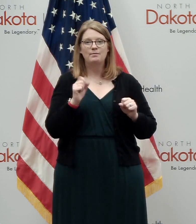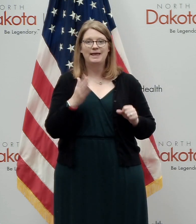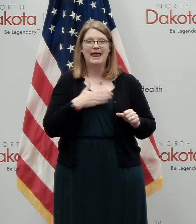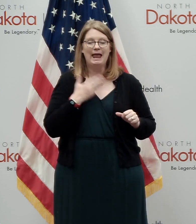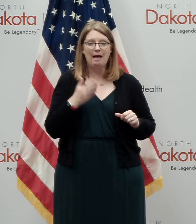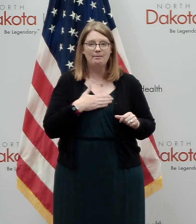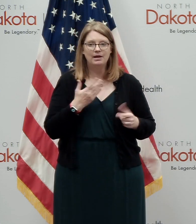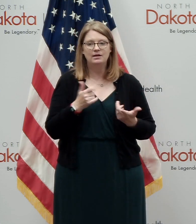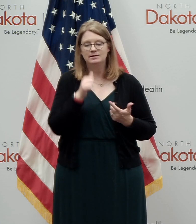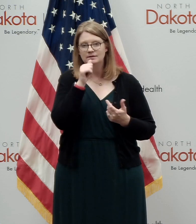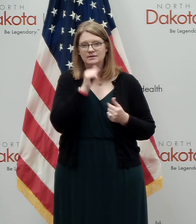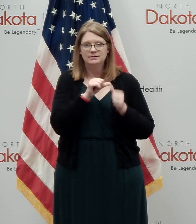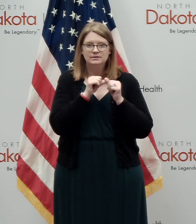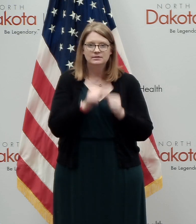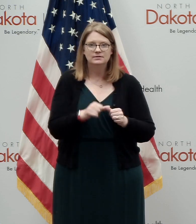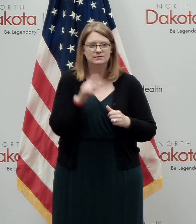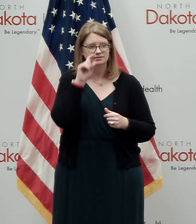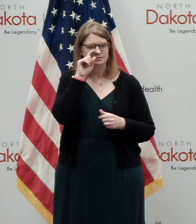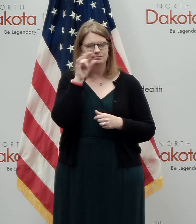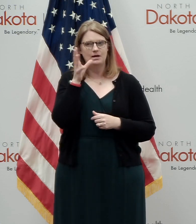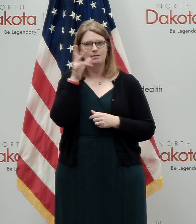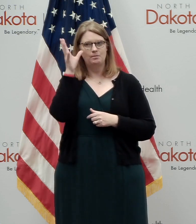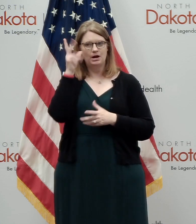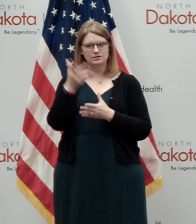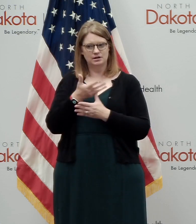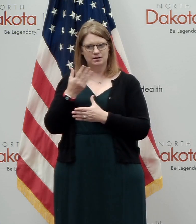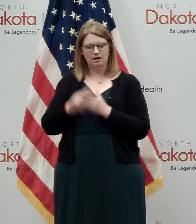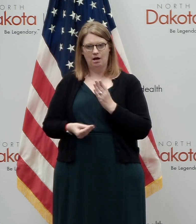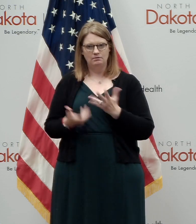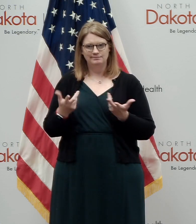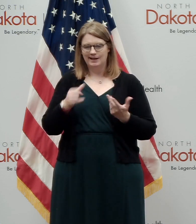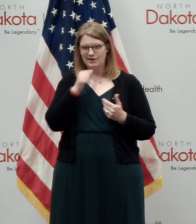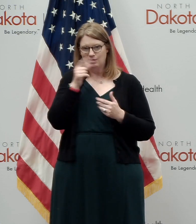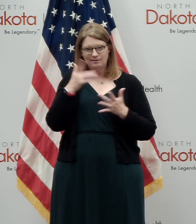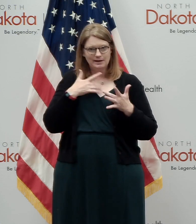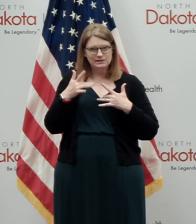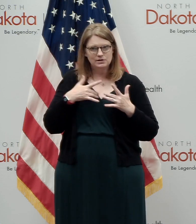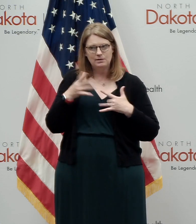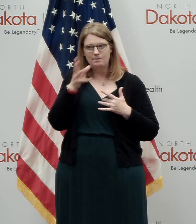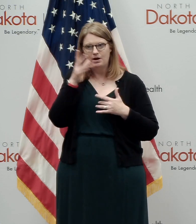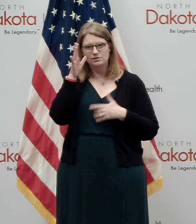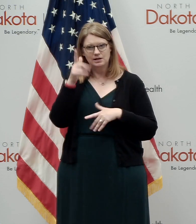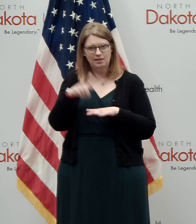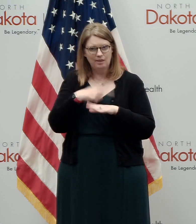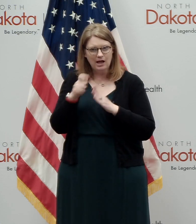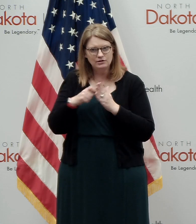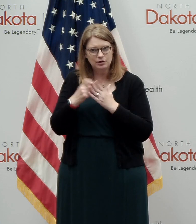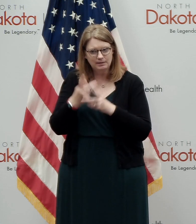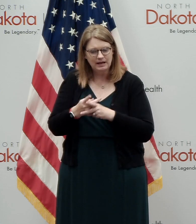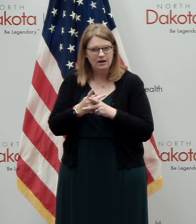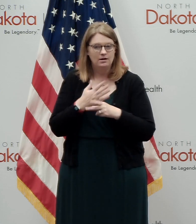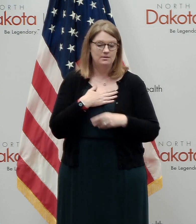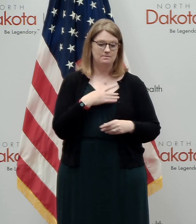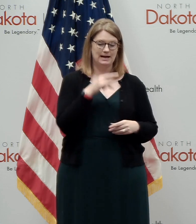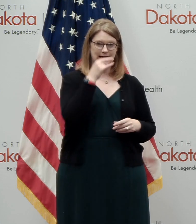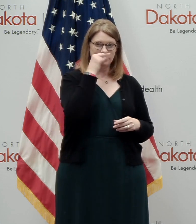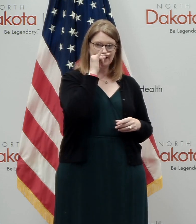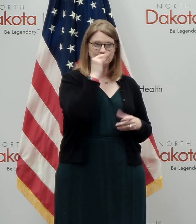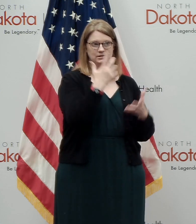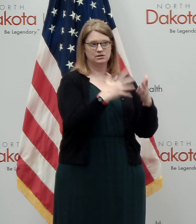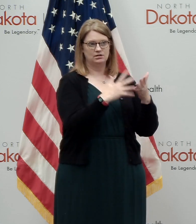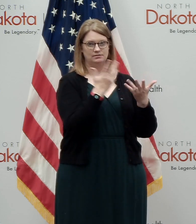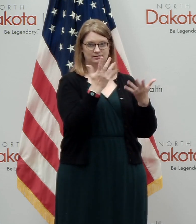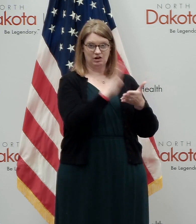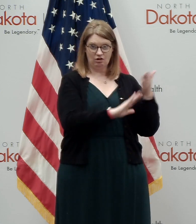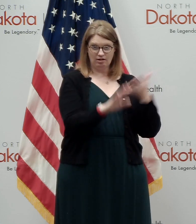I'm dealing with this, I don't, my parents are both gone. So I don't have to worry about any parents in long-term care. And my kids are all, uh, either out of